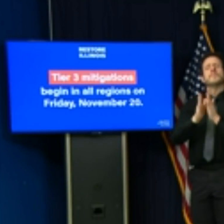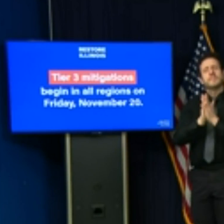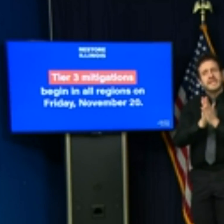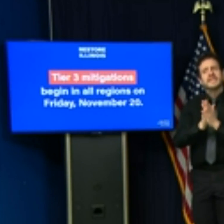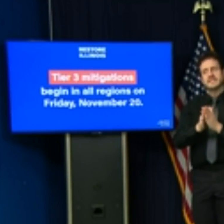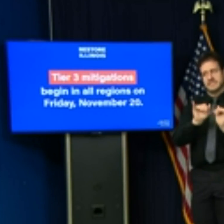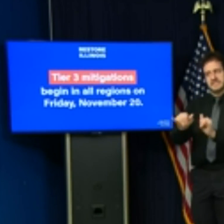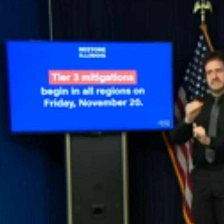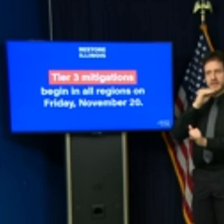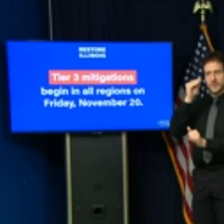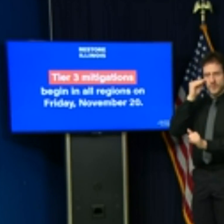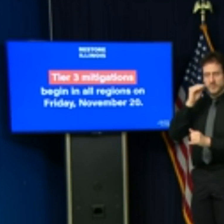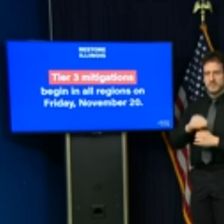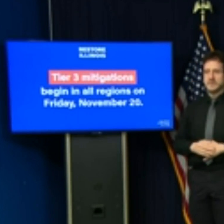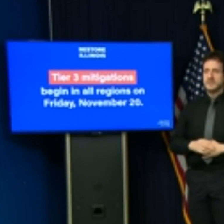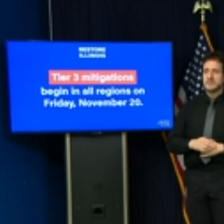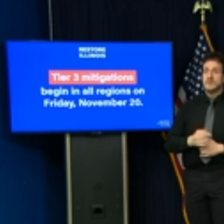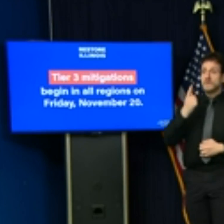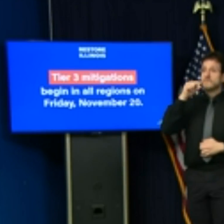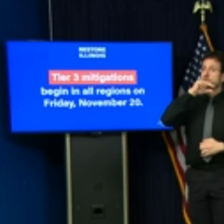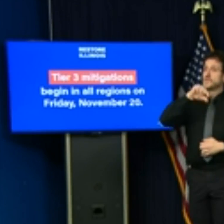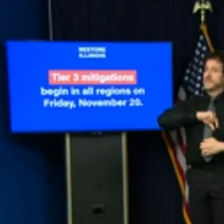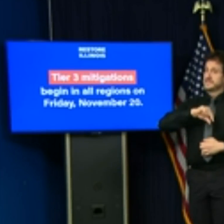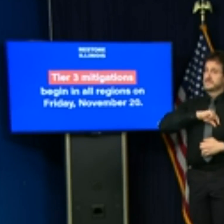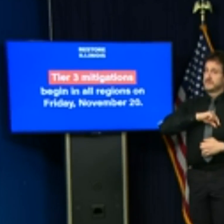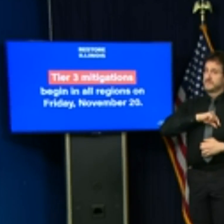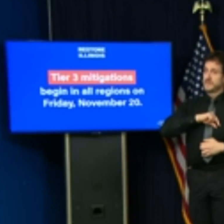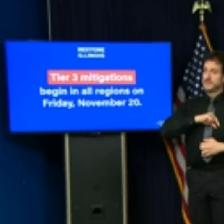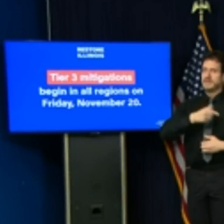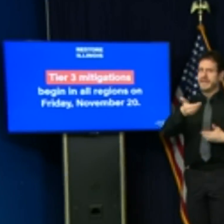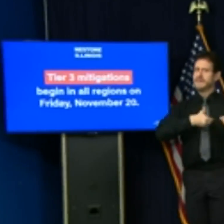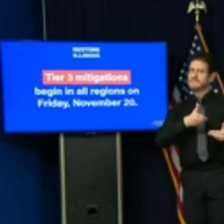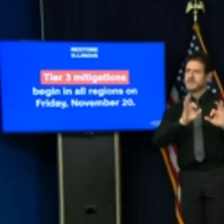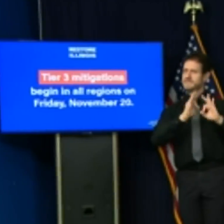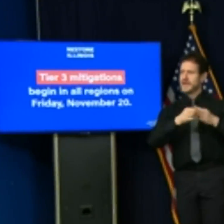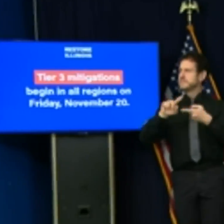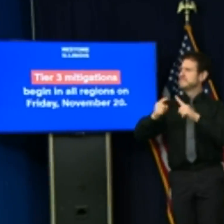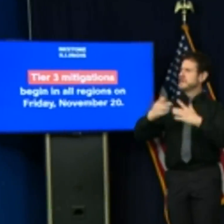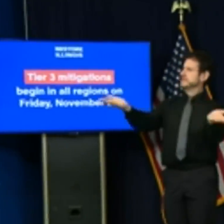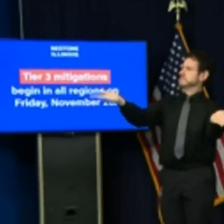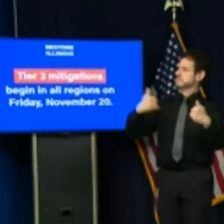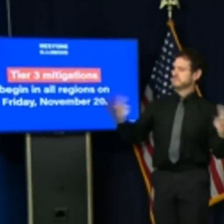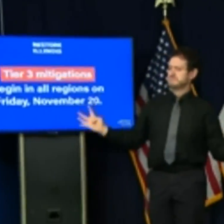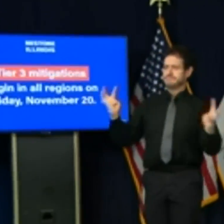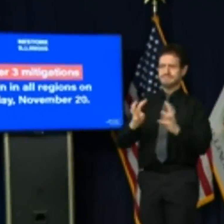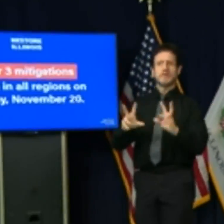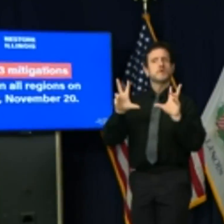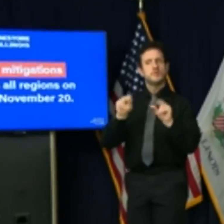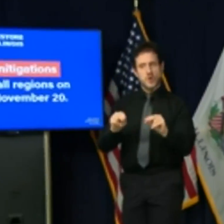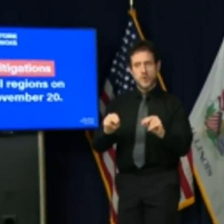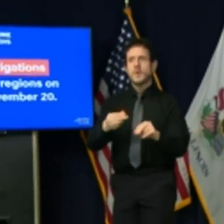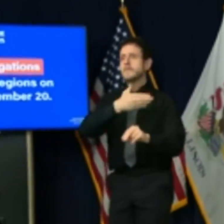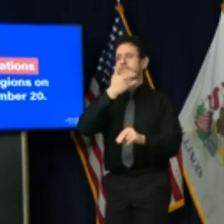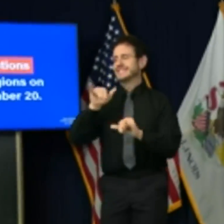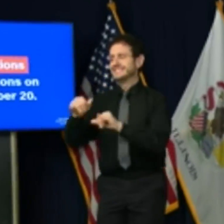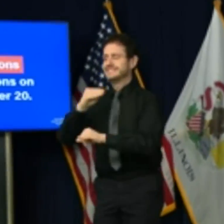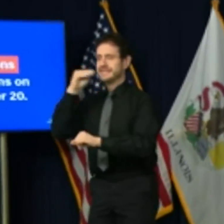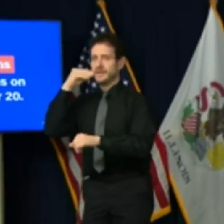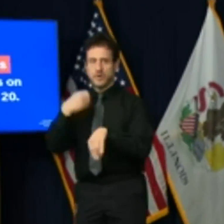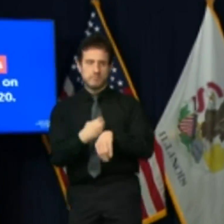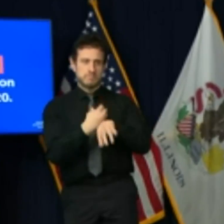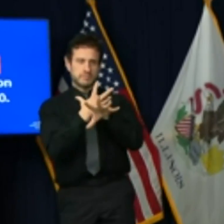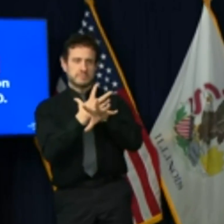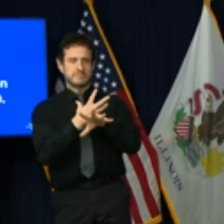you to choose Zoom instead of packing people in a room for Thanksgiving. Make alterations to your routines